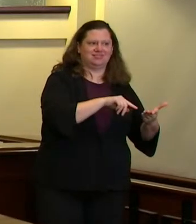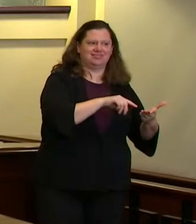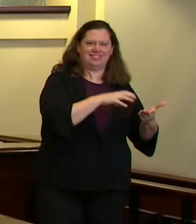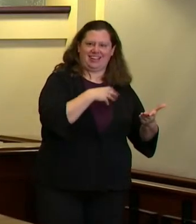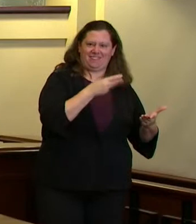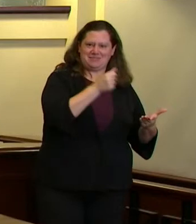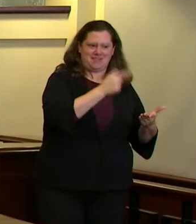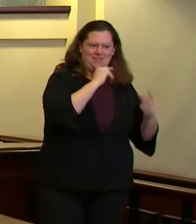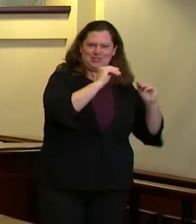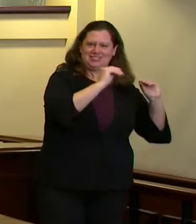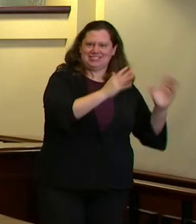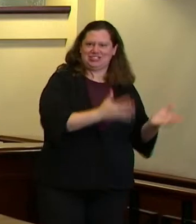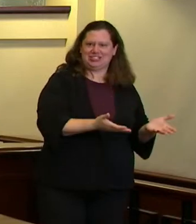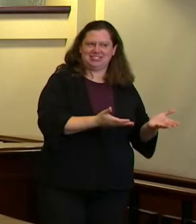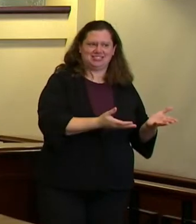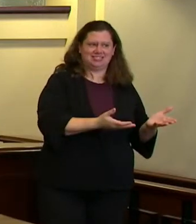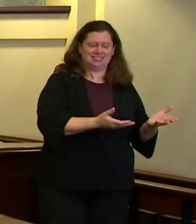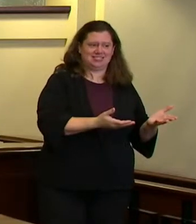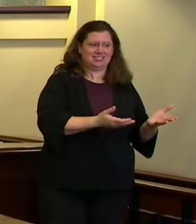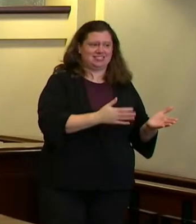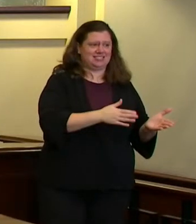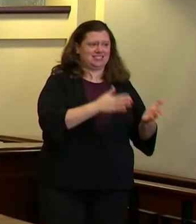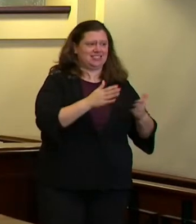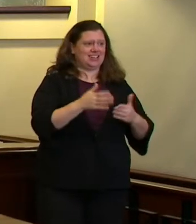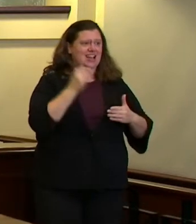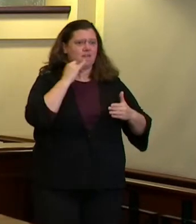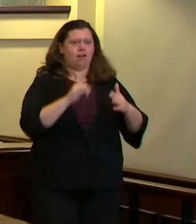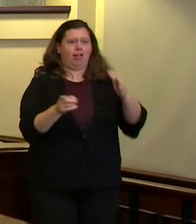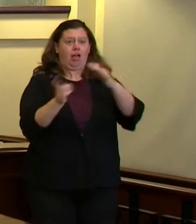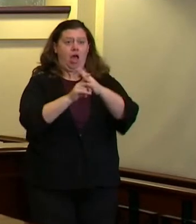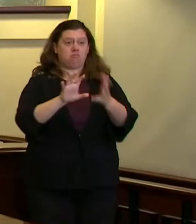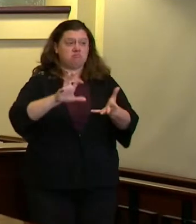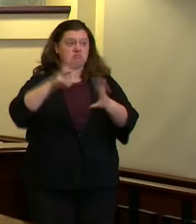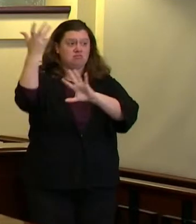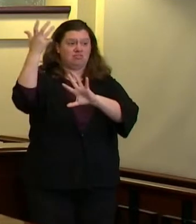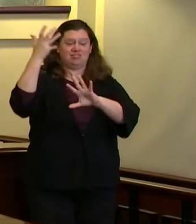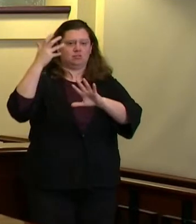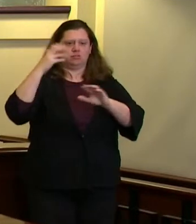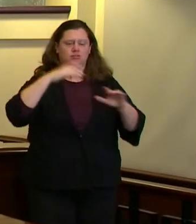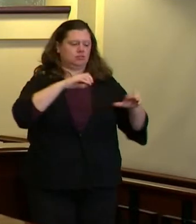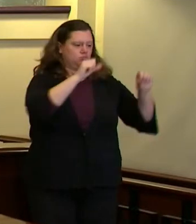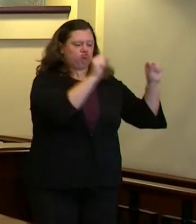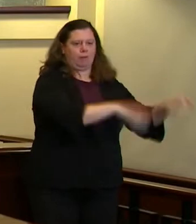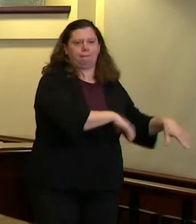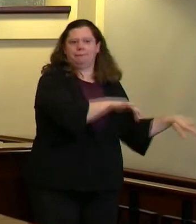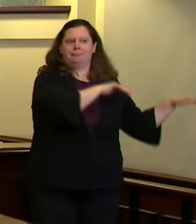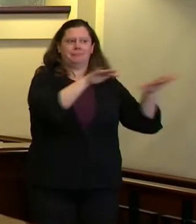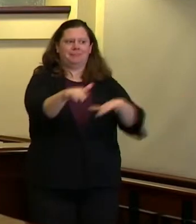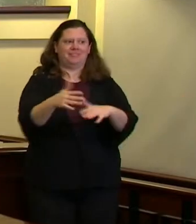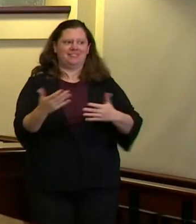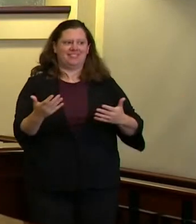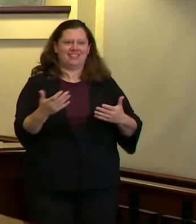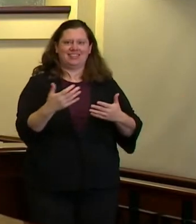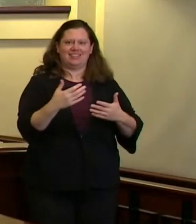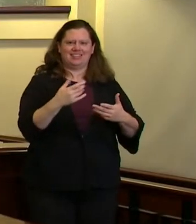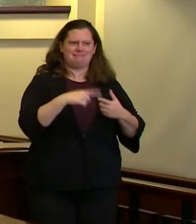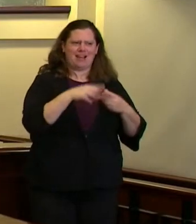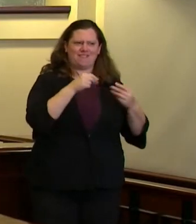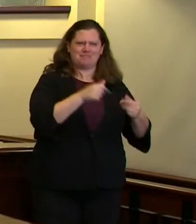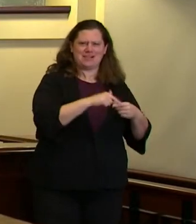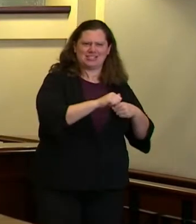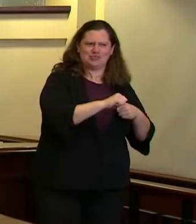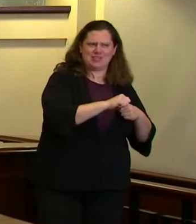associated with that as well i'm concerned about two metrics that are out there that are broadly available